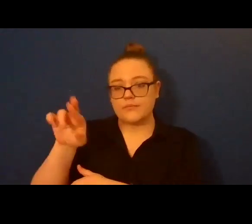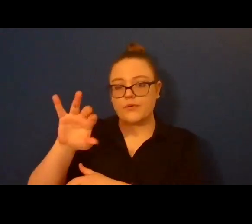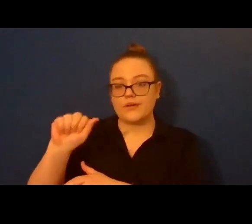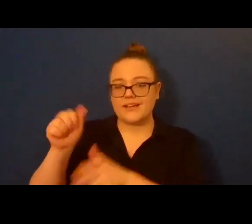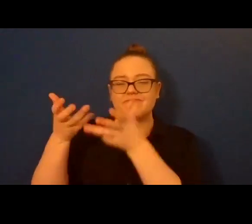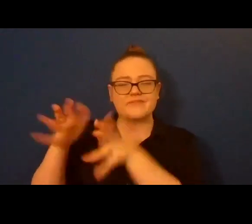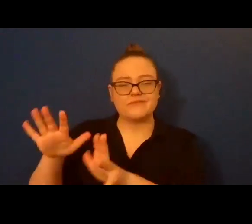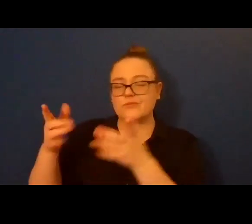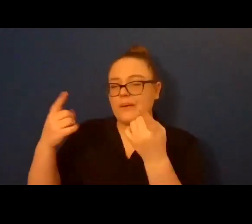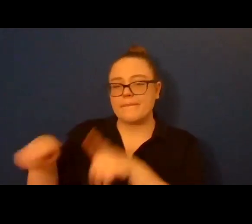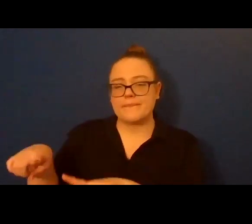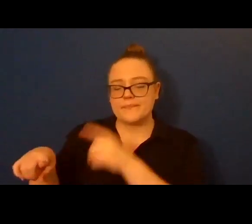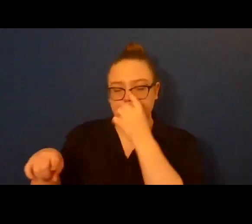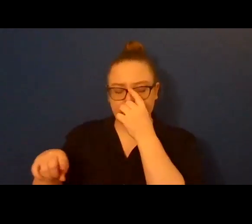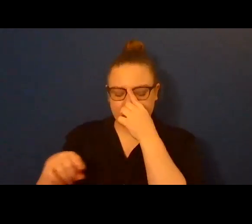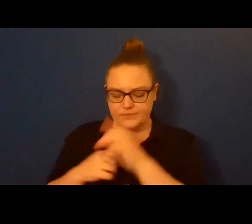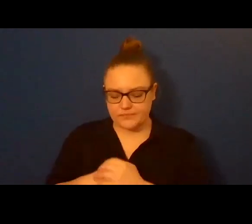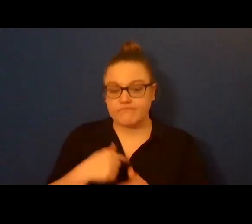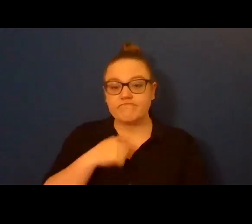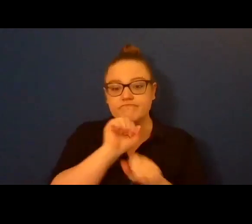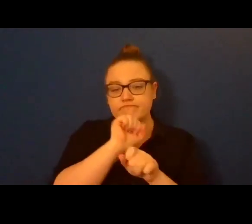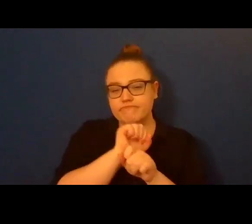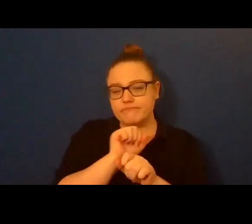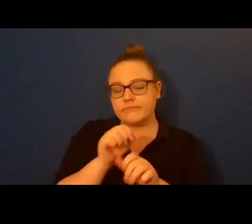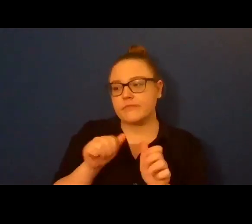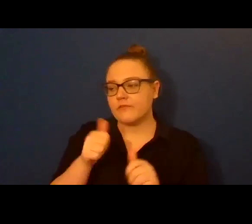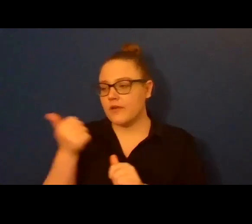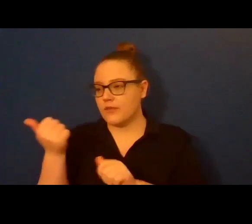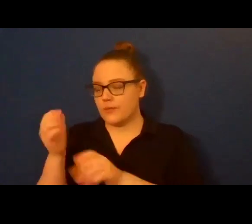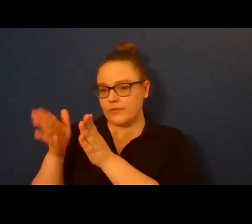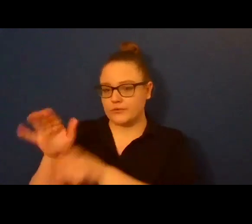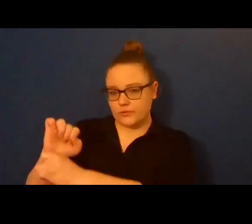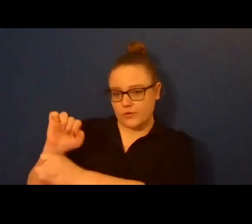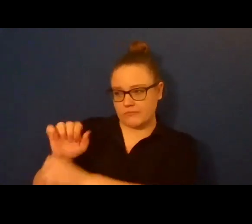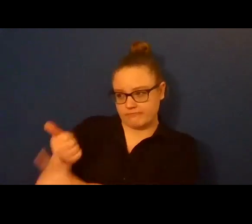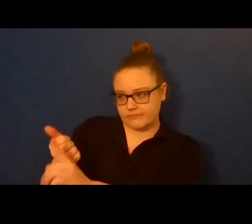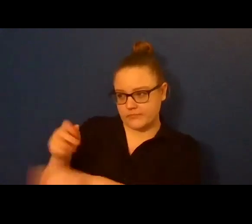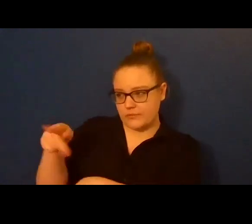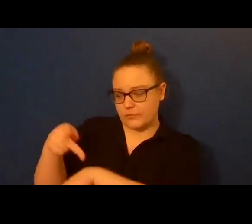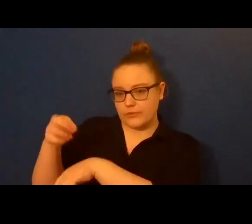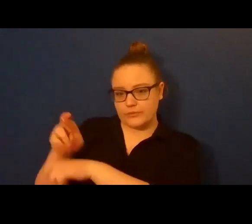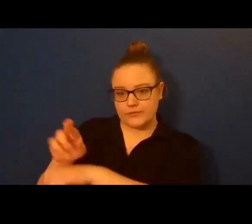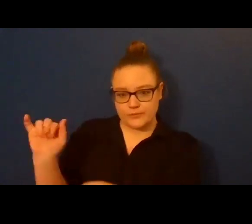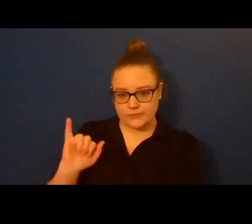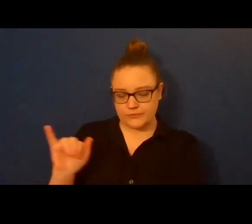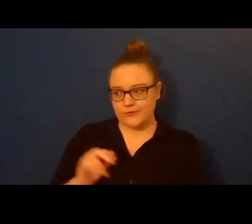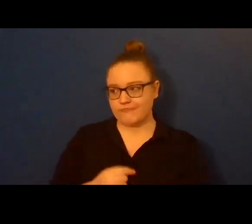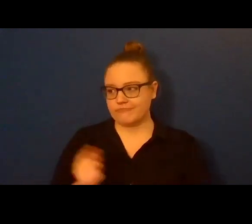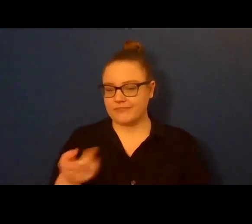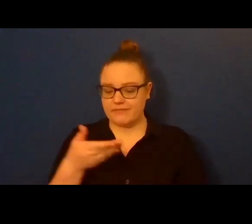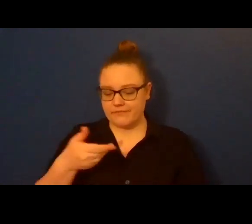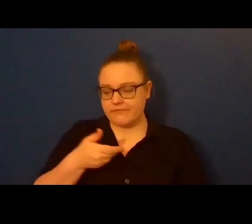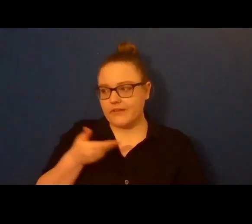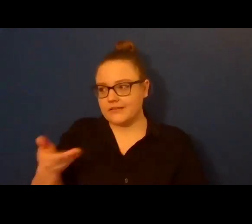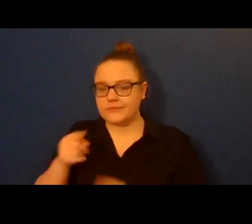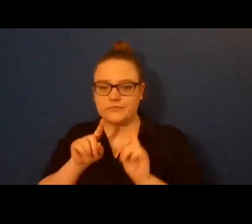The other Puerto Rican from work lives alone deep in Queens. He invites me over to watch the news coverage. We drink